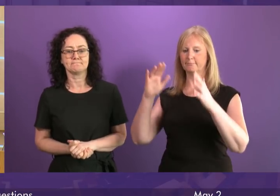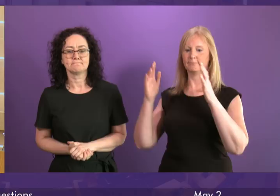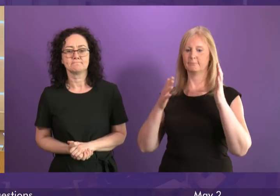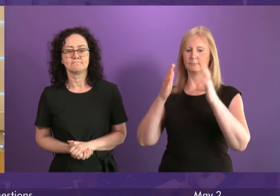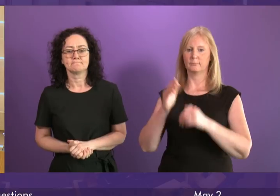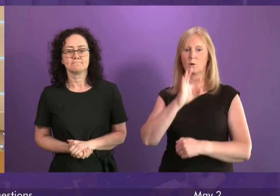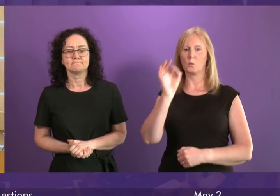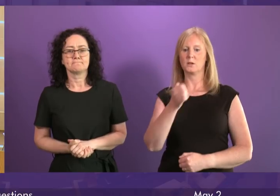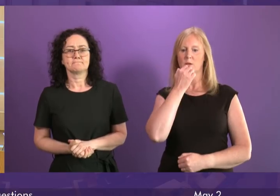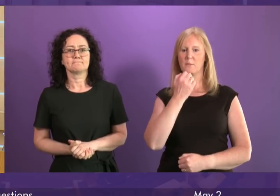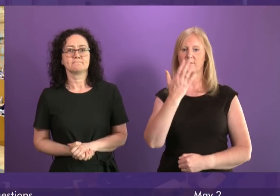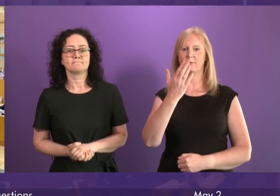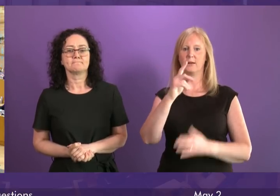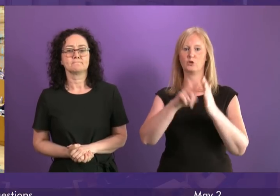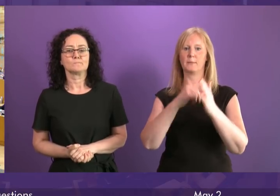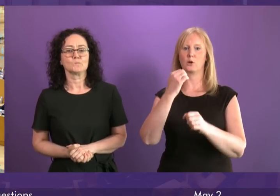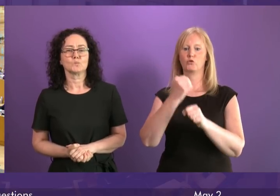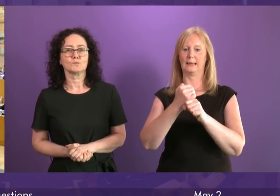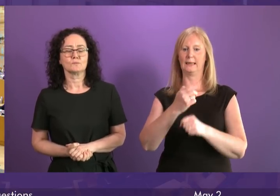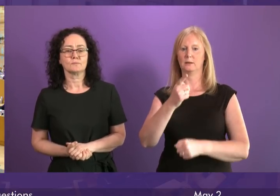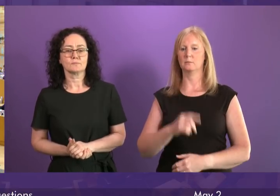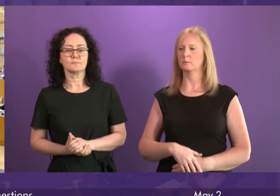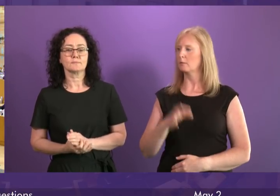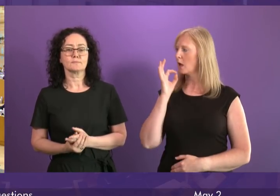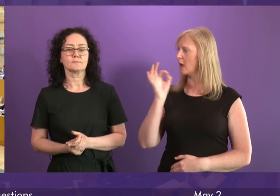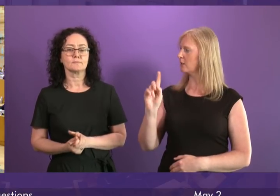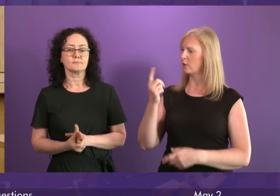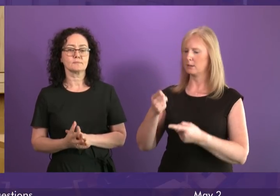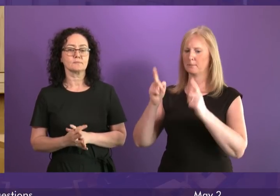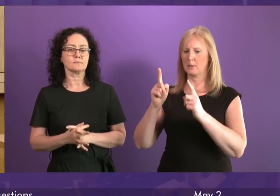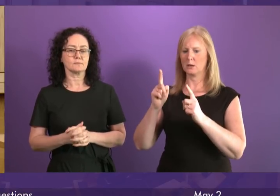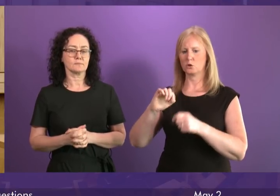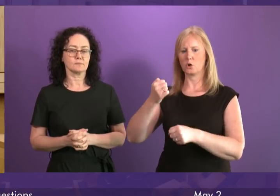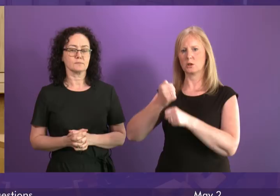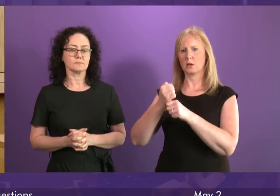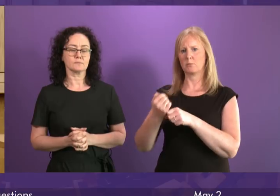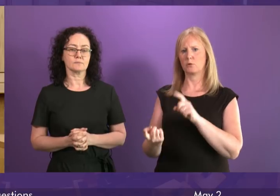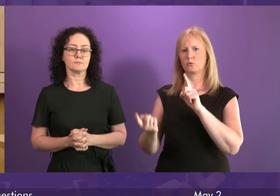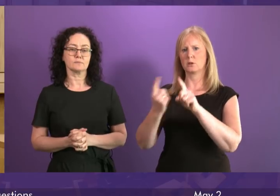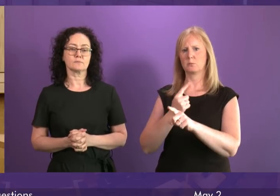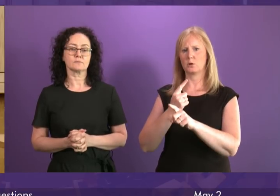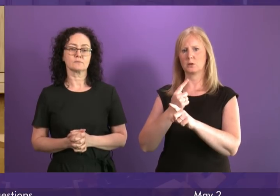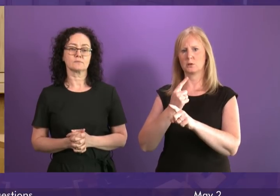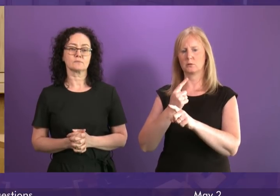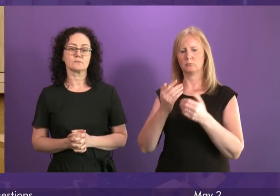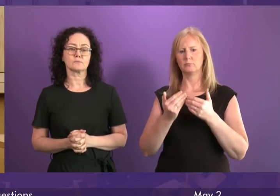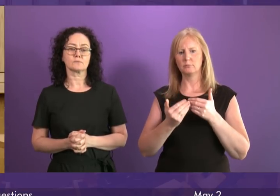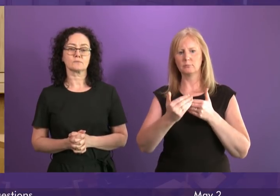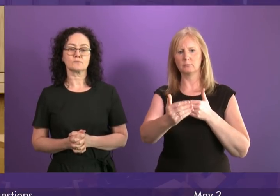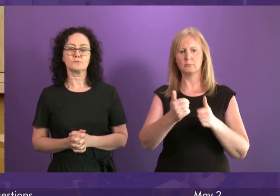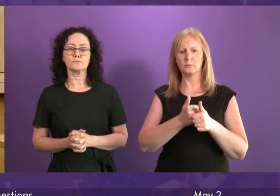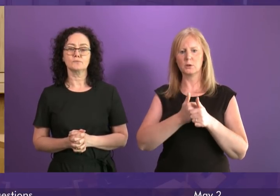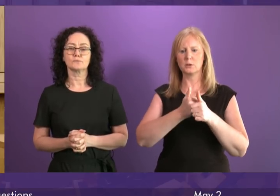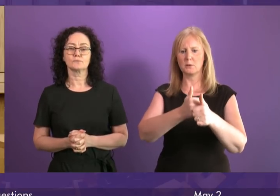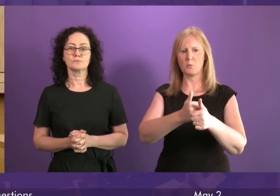Question number five Jamie Green To ask the First Minister what the Scottish Government's response is to the long-term infrastructure recommendations